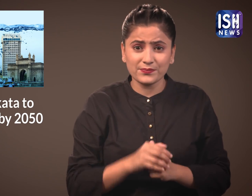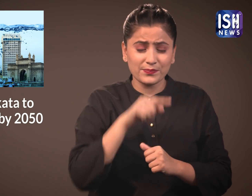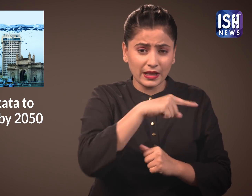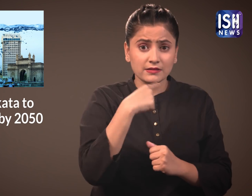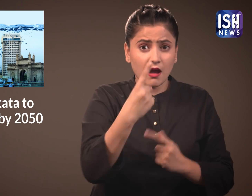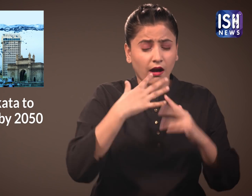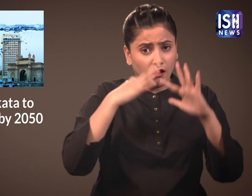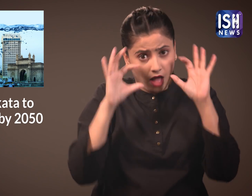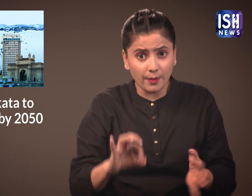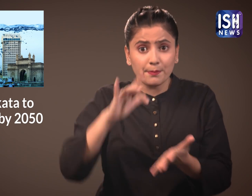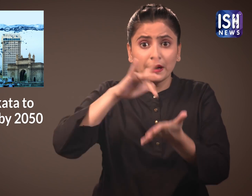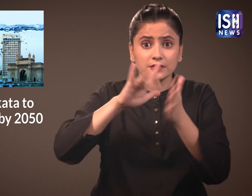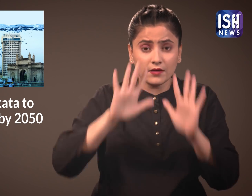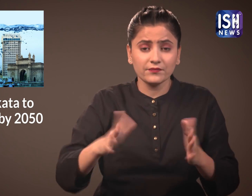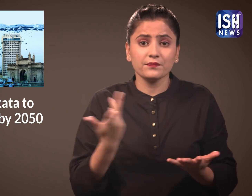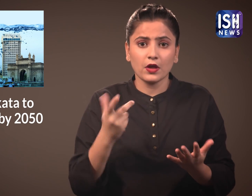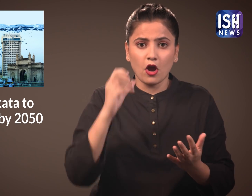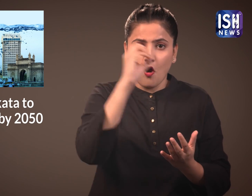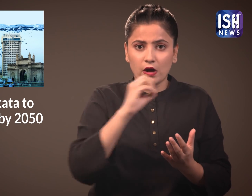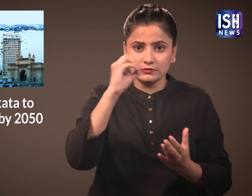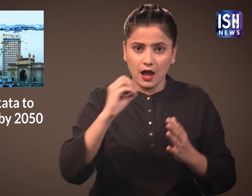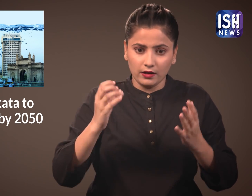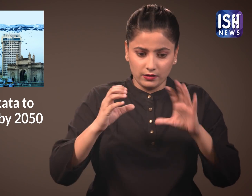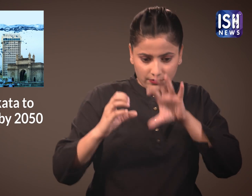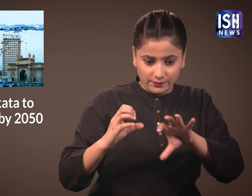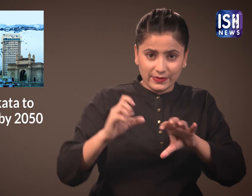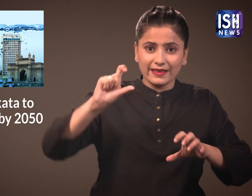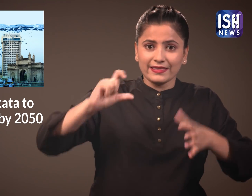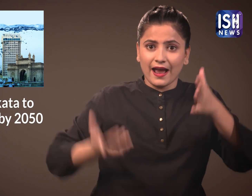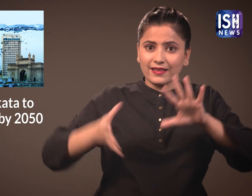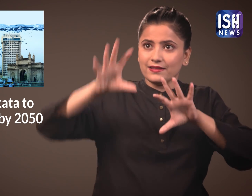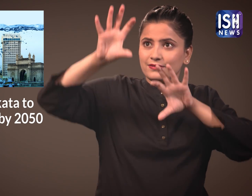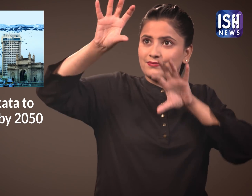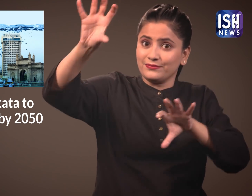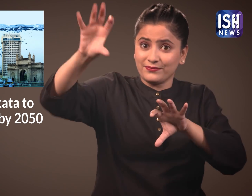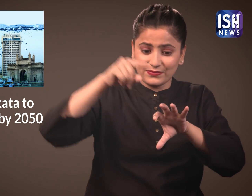In fact areas surrounding the entire coastline stretching from